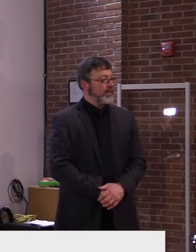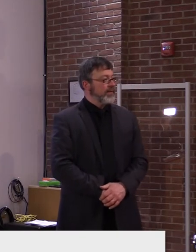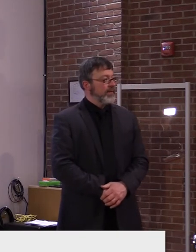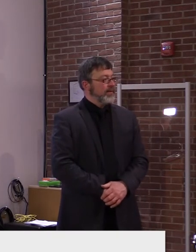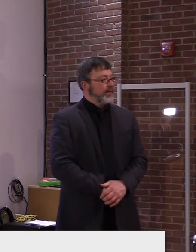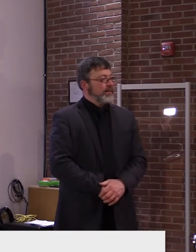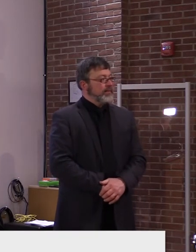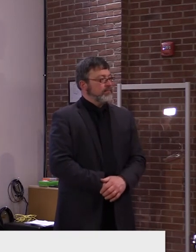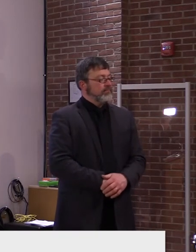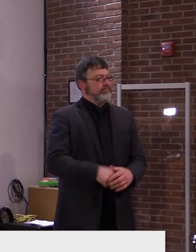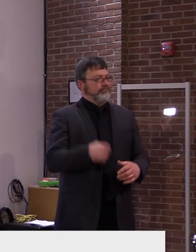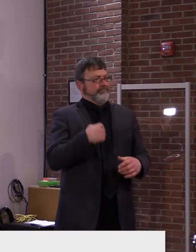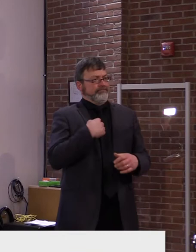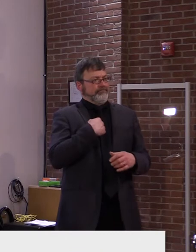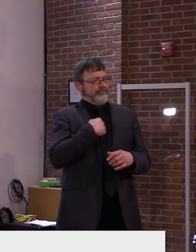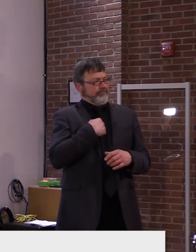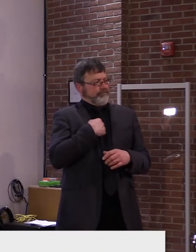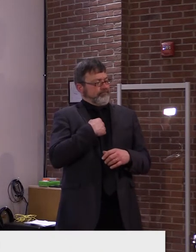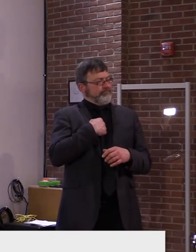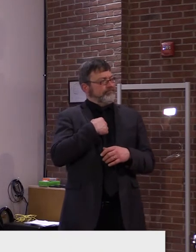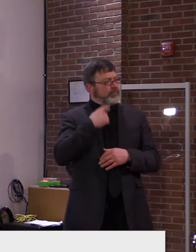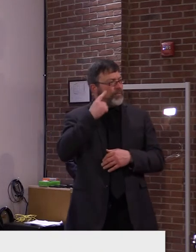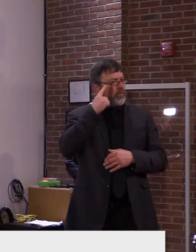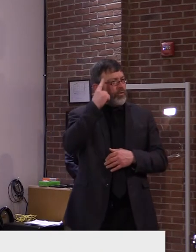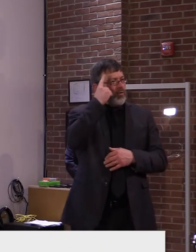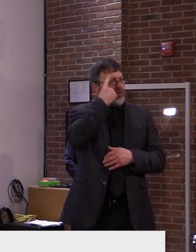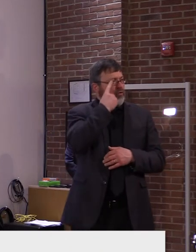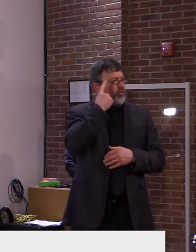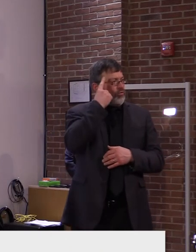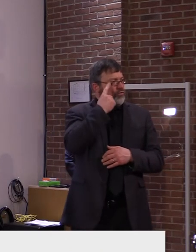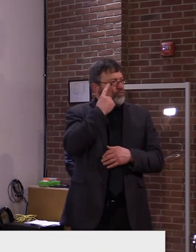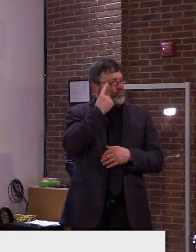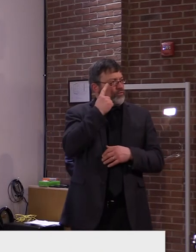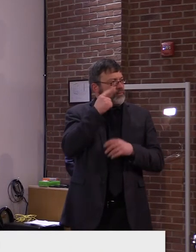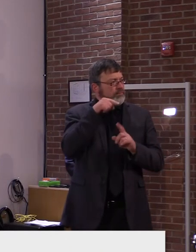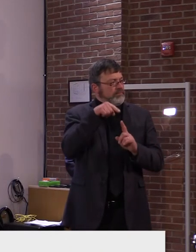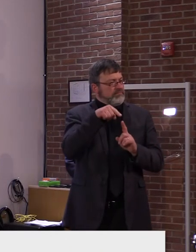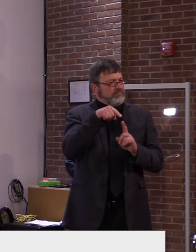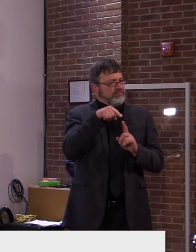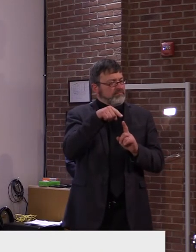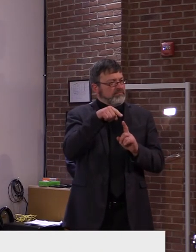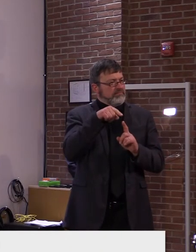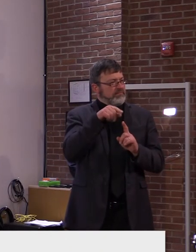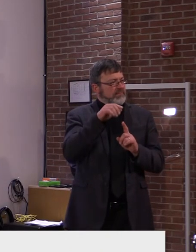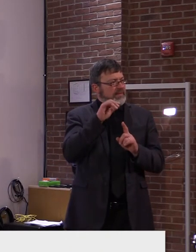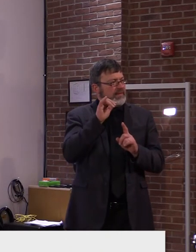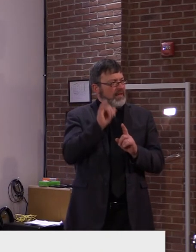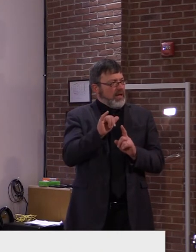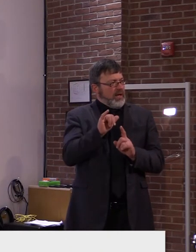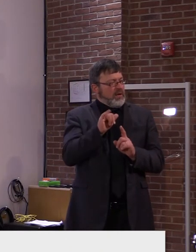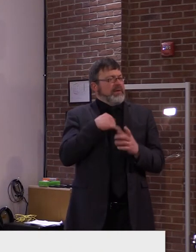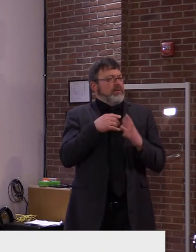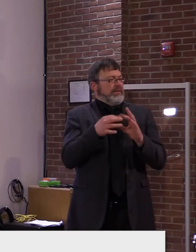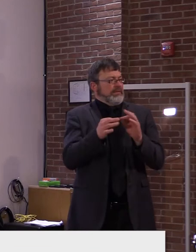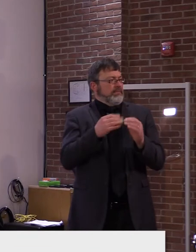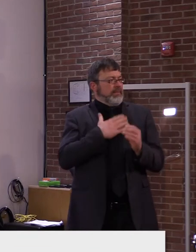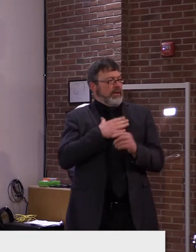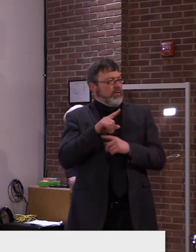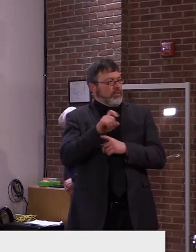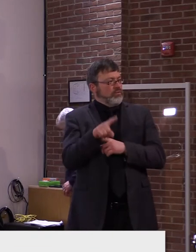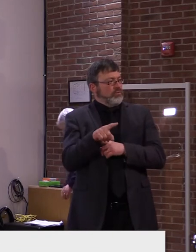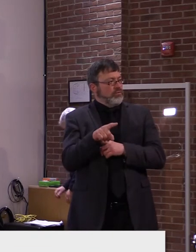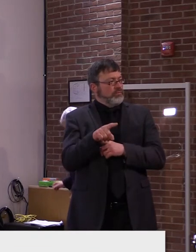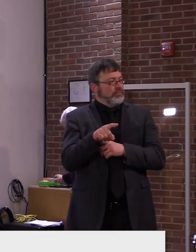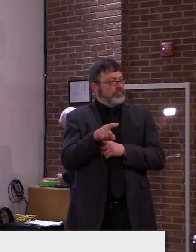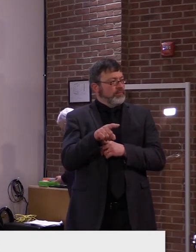good 1099Gs will be going out. But as far as the economy is going, you know, the revenue report, uh, was, was pretty good that came out,